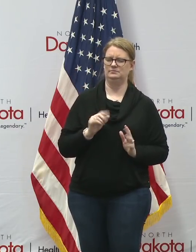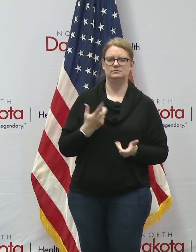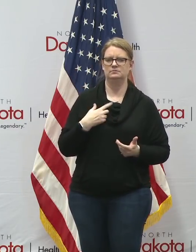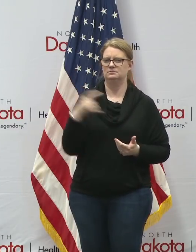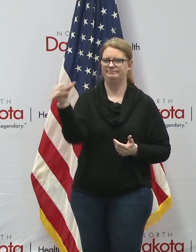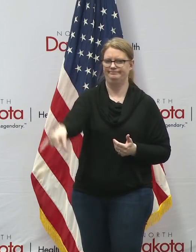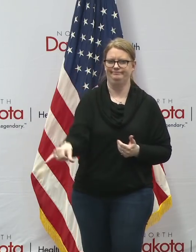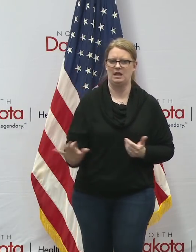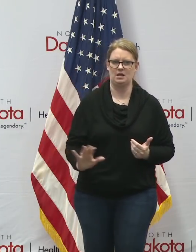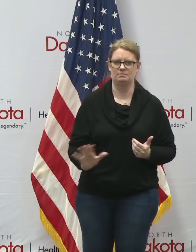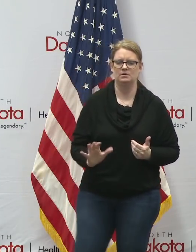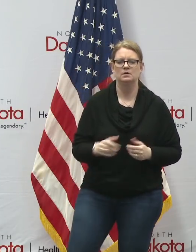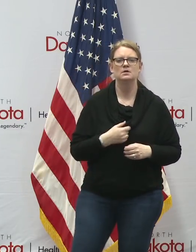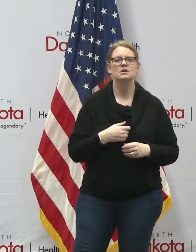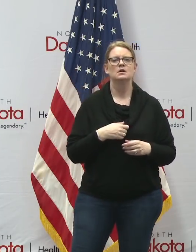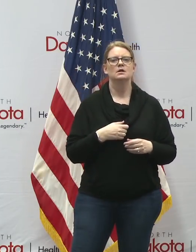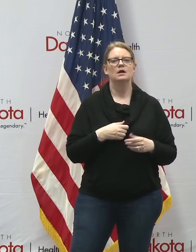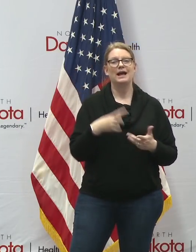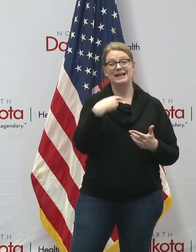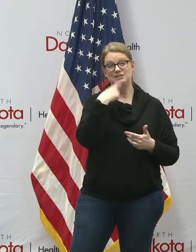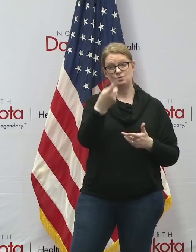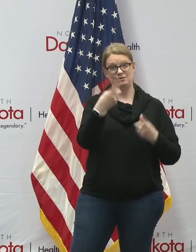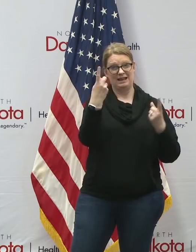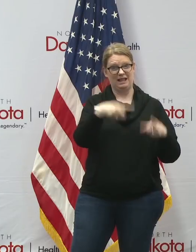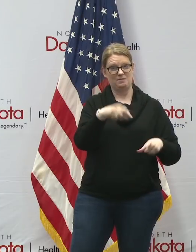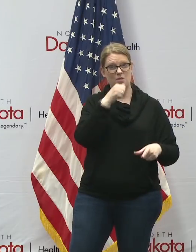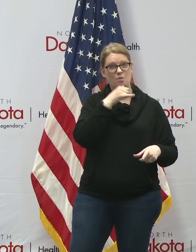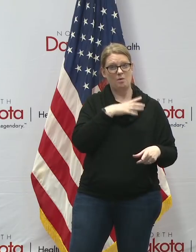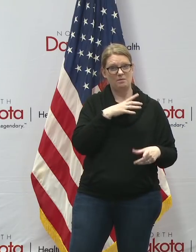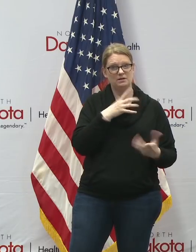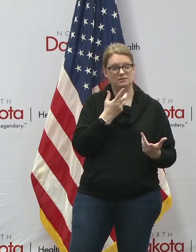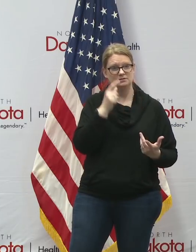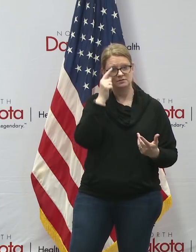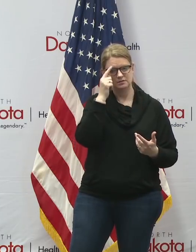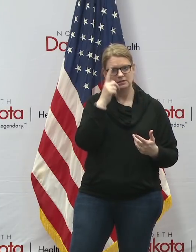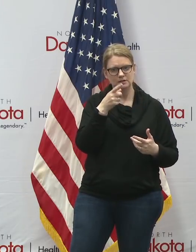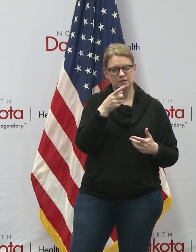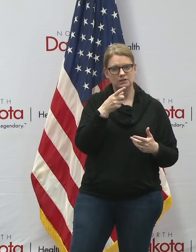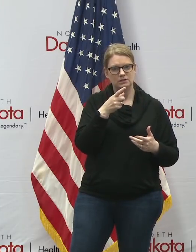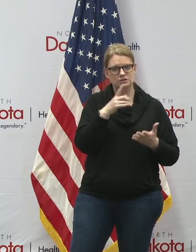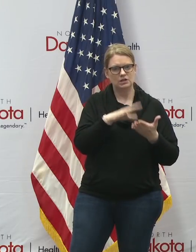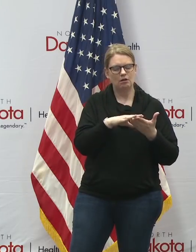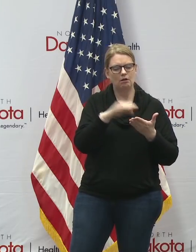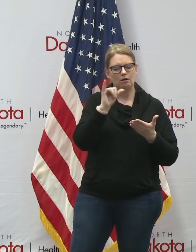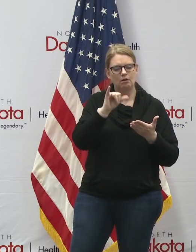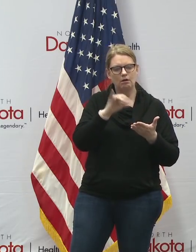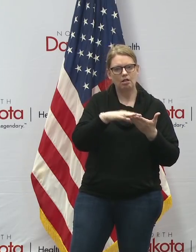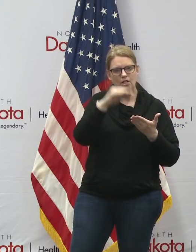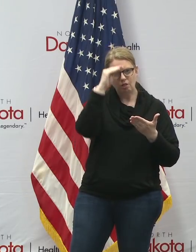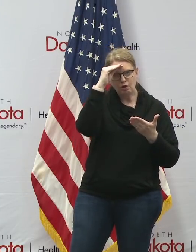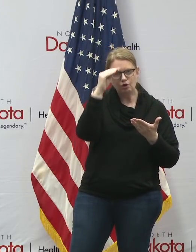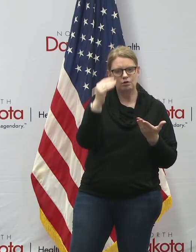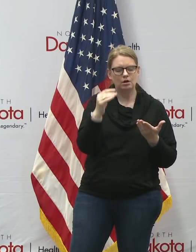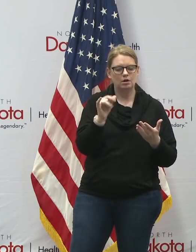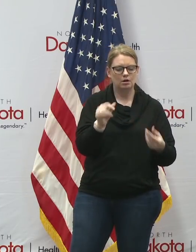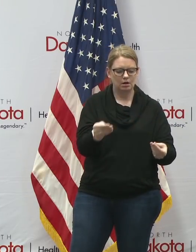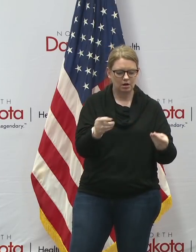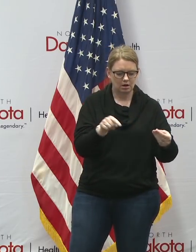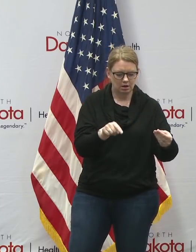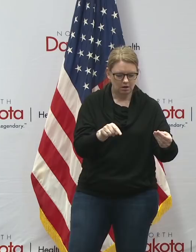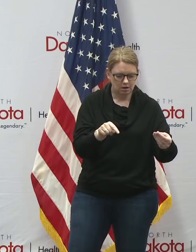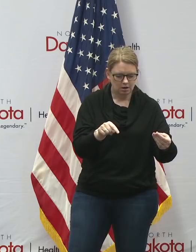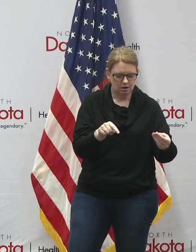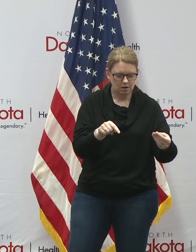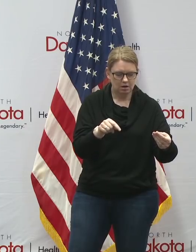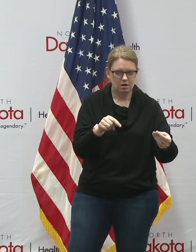get the word out i told you about what happened with the lady who only because she learned in the media we saved her several thousand dollars who knows